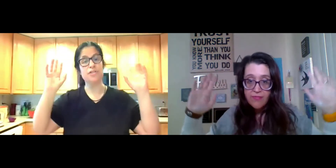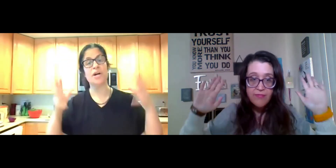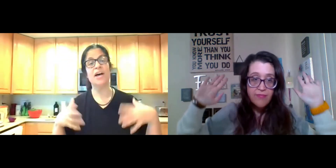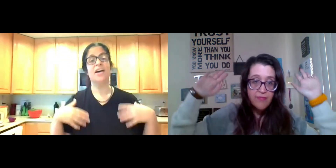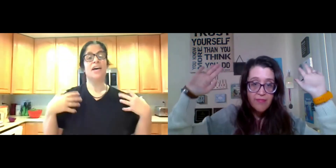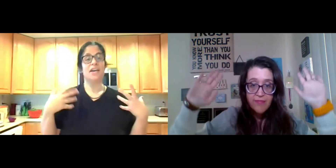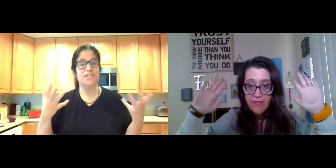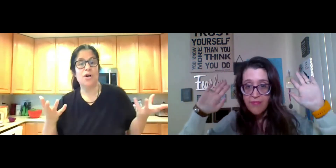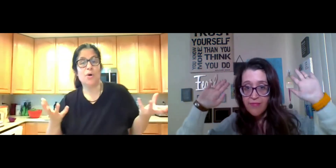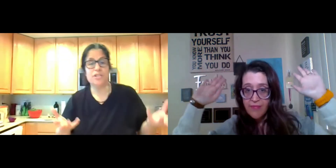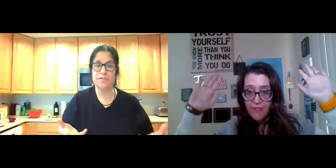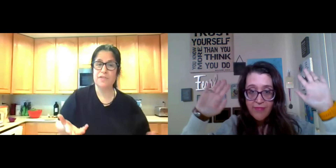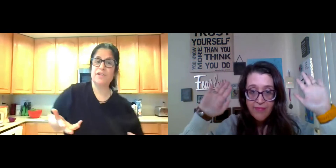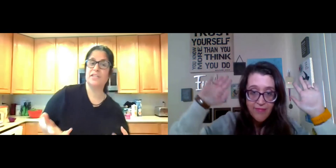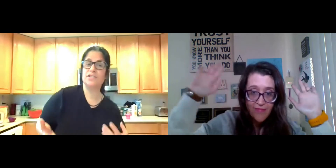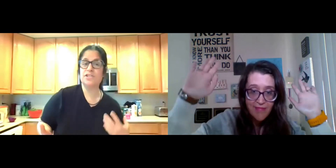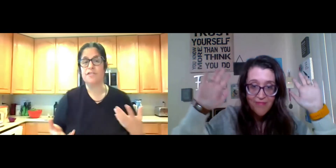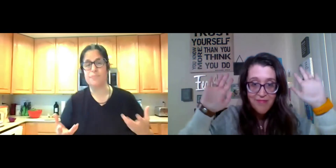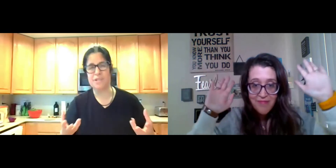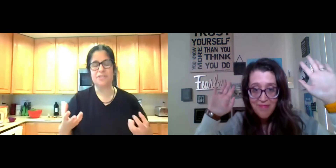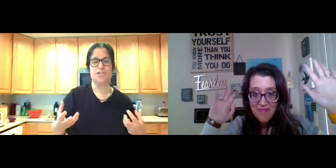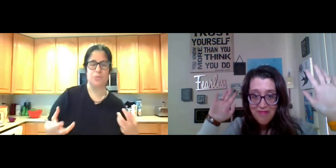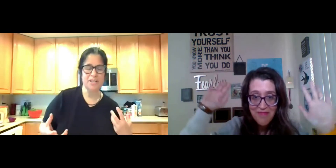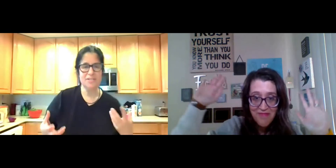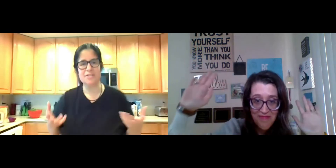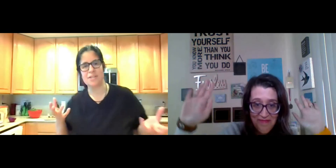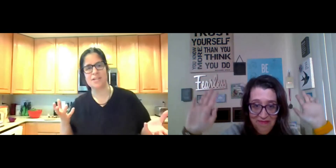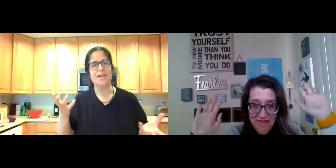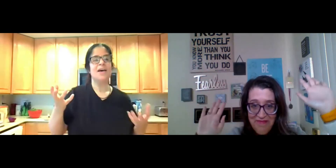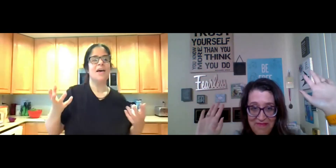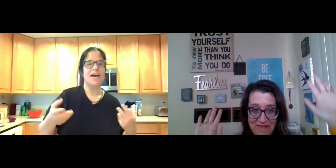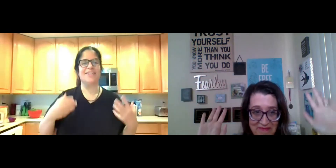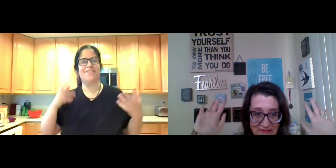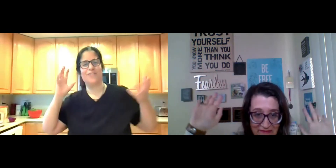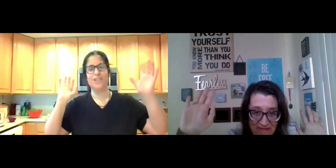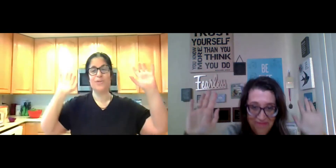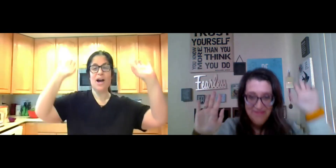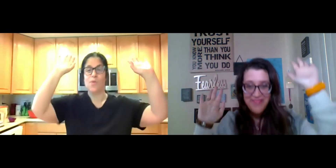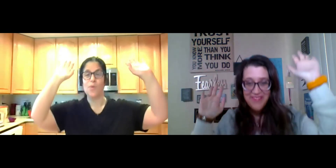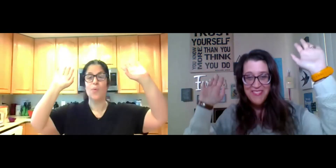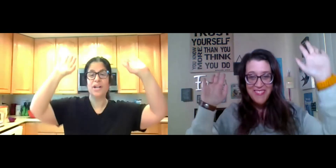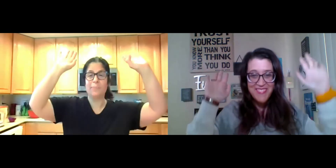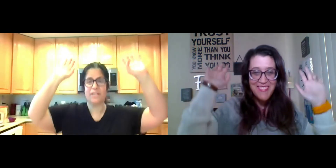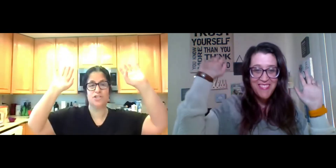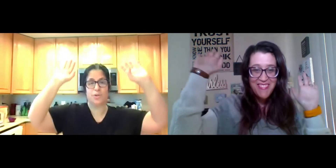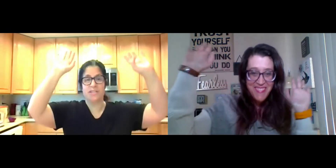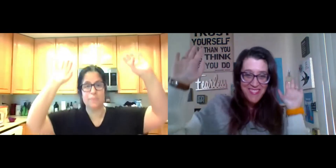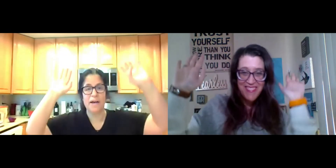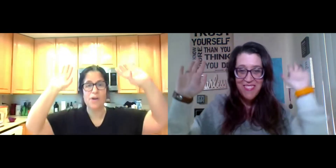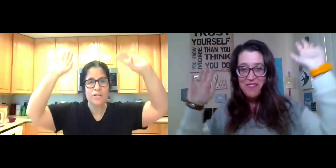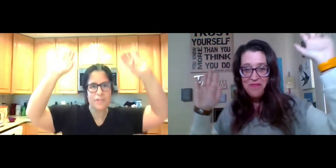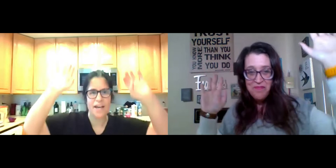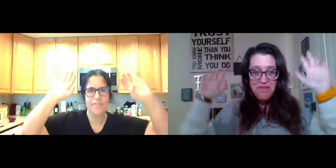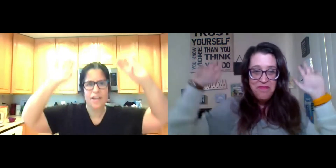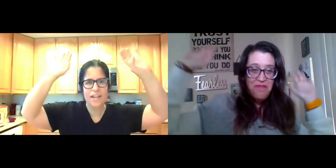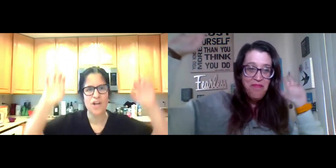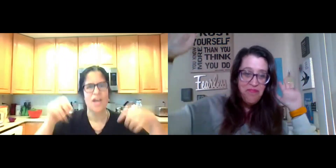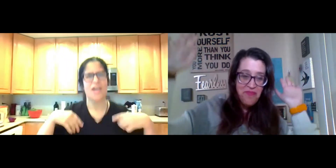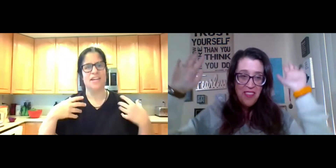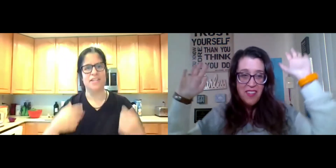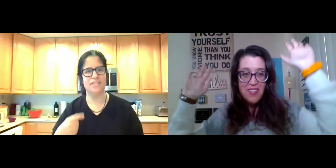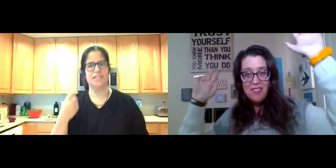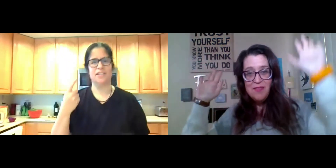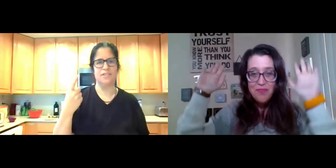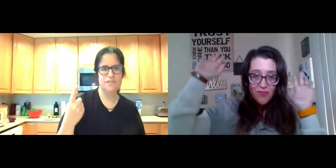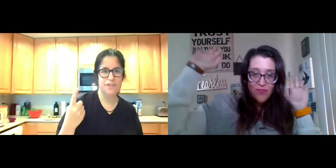can do also is notice if you find yourself being stressed and figure out what am I stressed about? And then